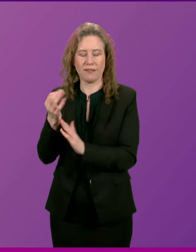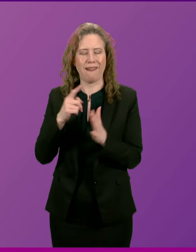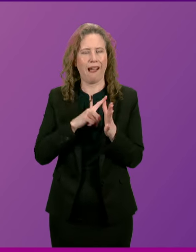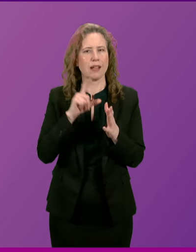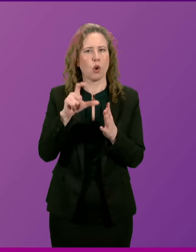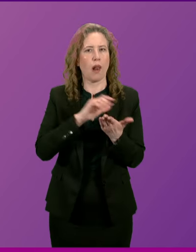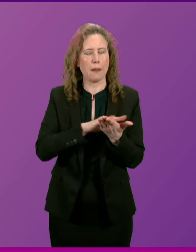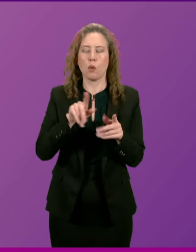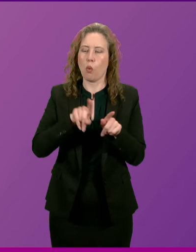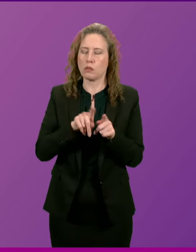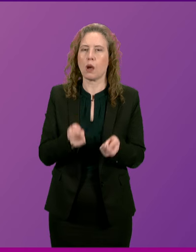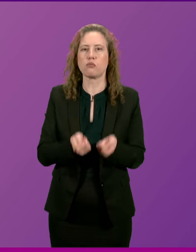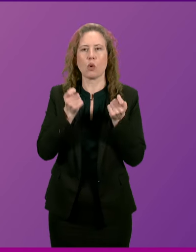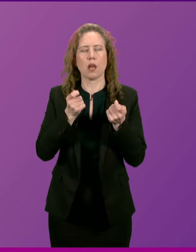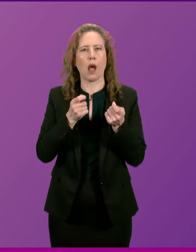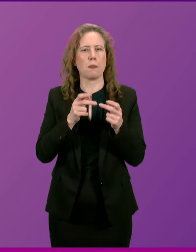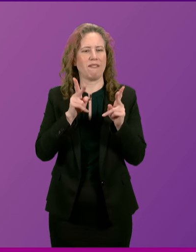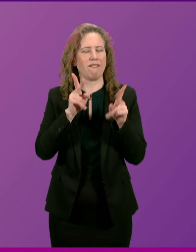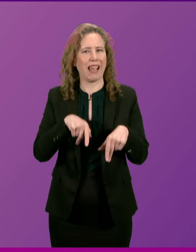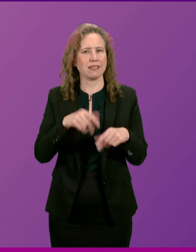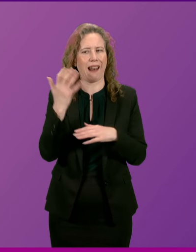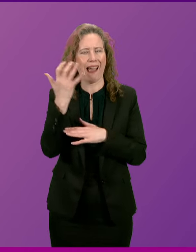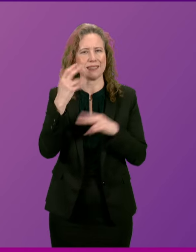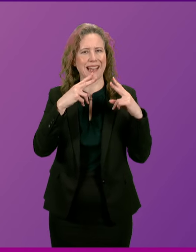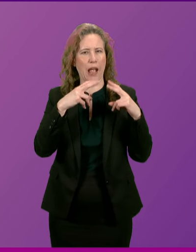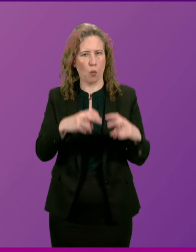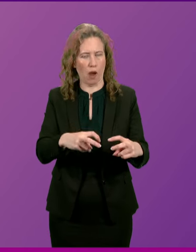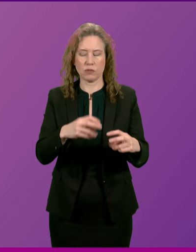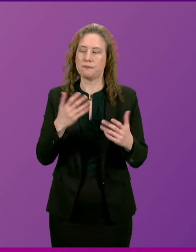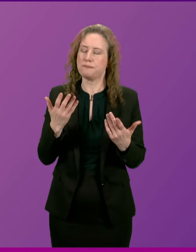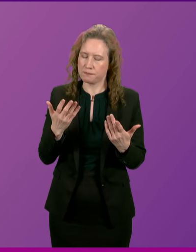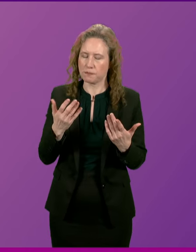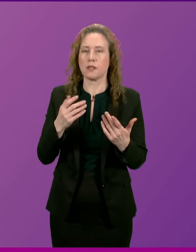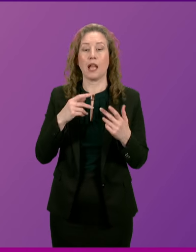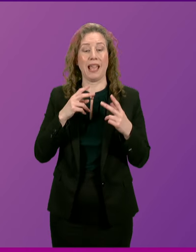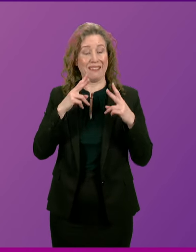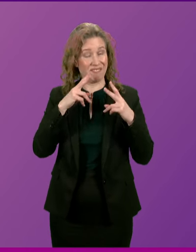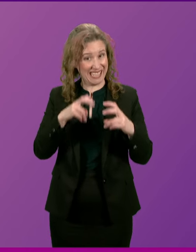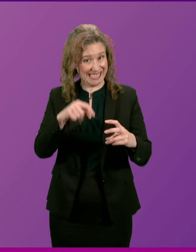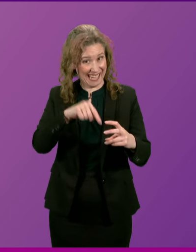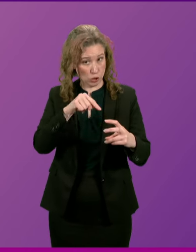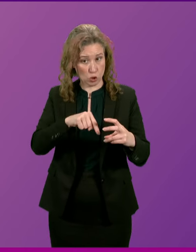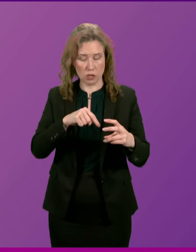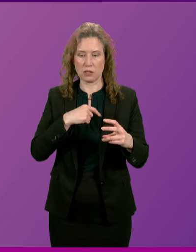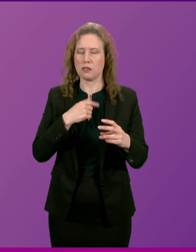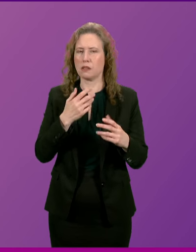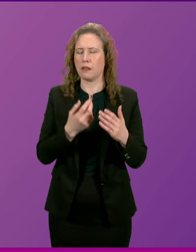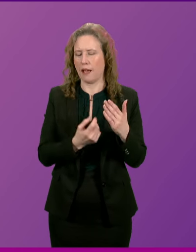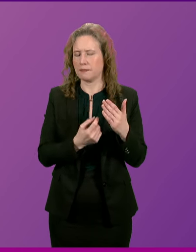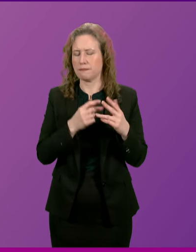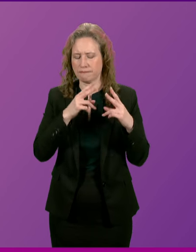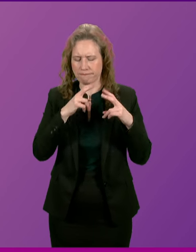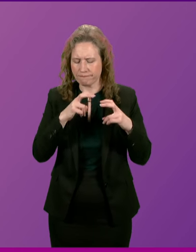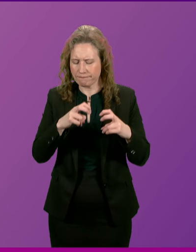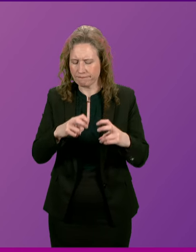also made a point on the fatal accident inquiry. Obviously, the conduct of investigations that leads to fatal accident inquiries